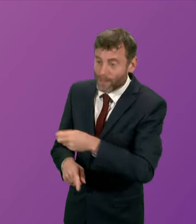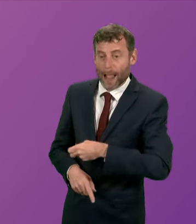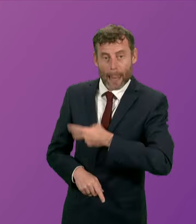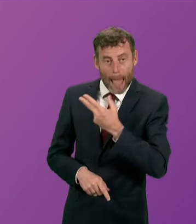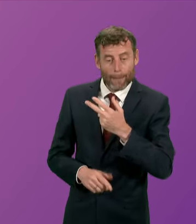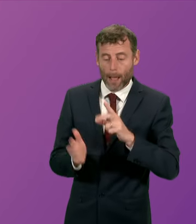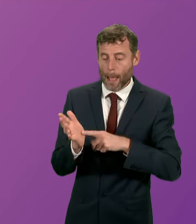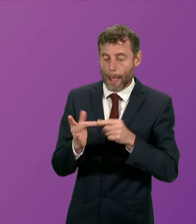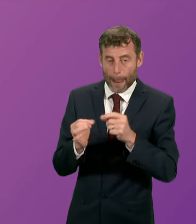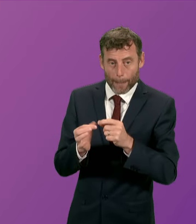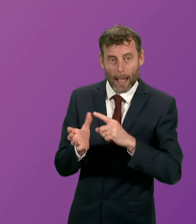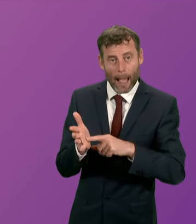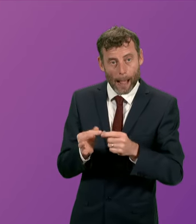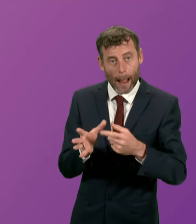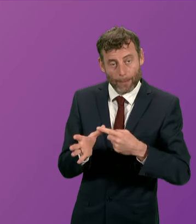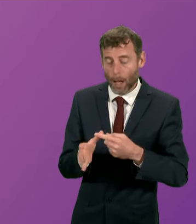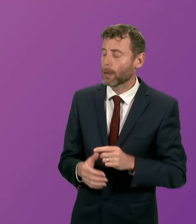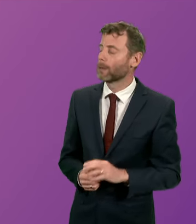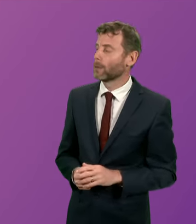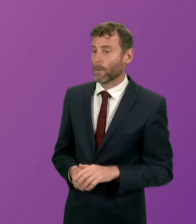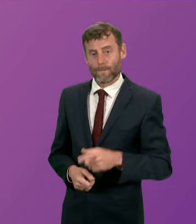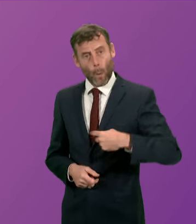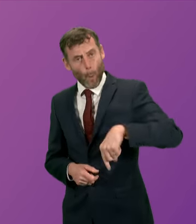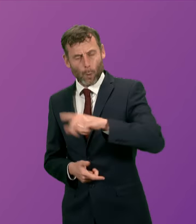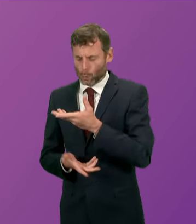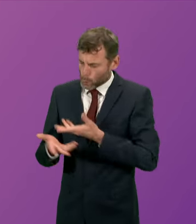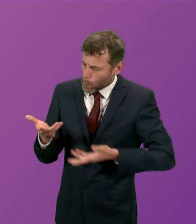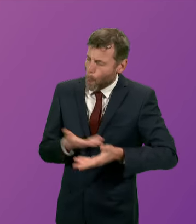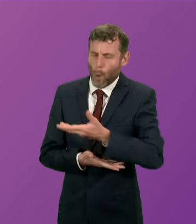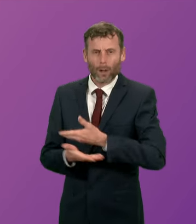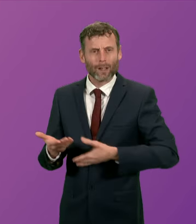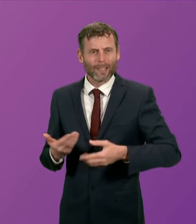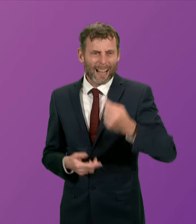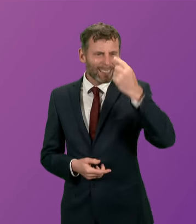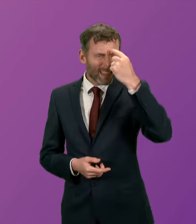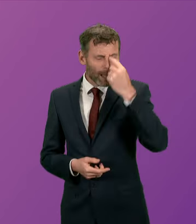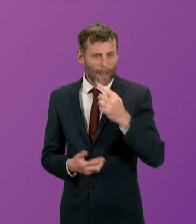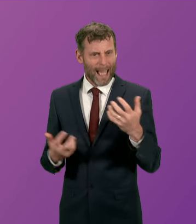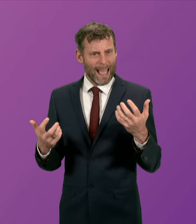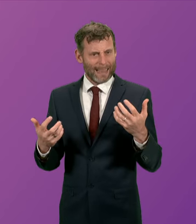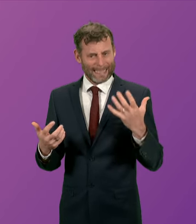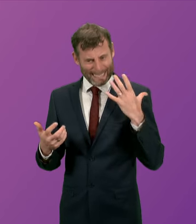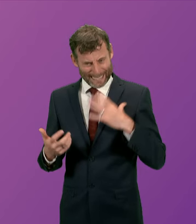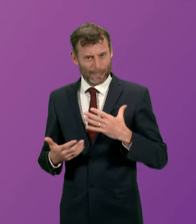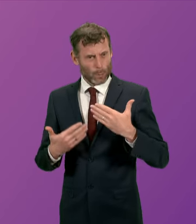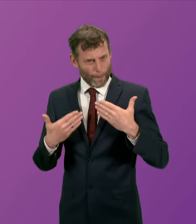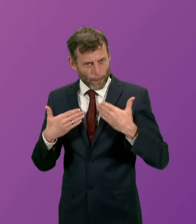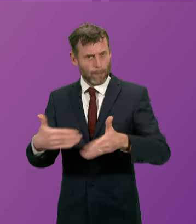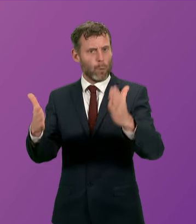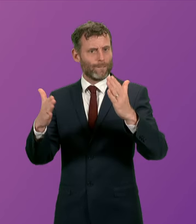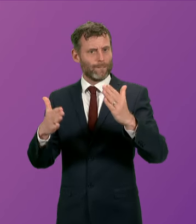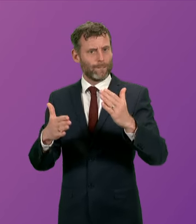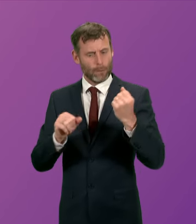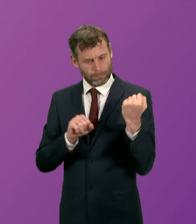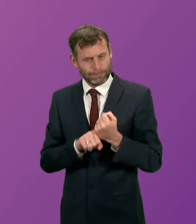and ALBA parties in order for us all cross-party to put the case for acceleration of the